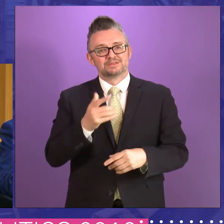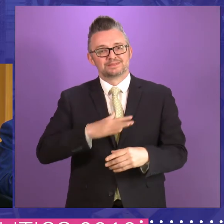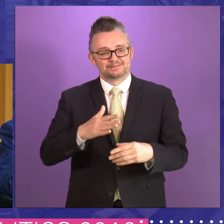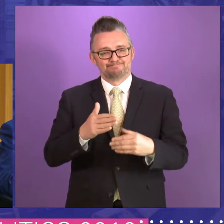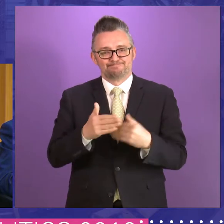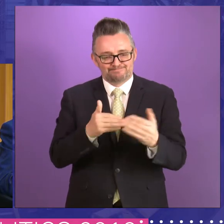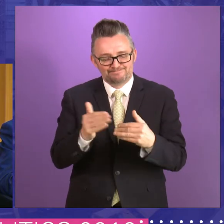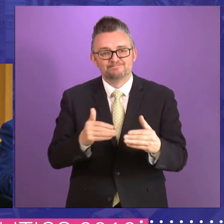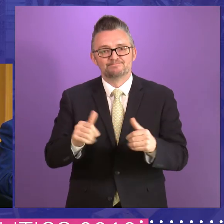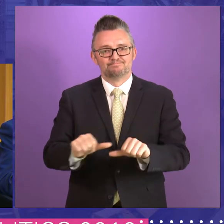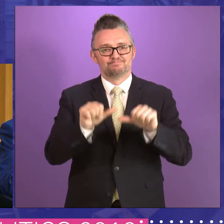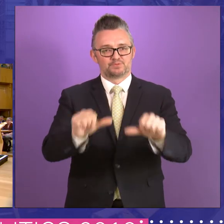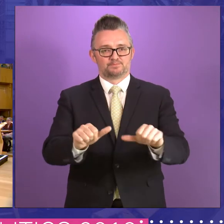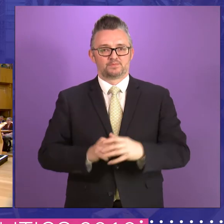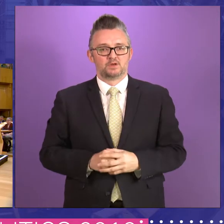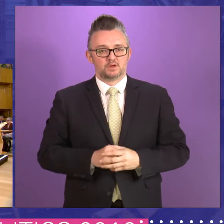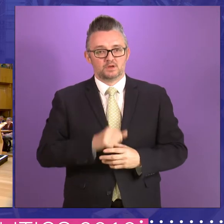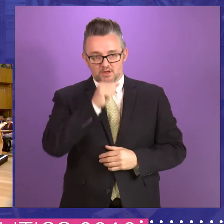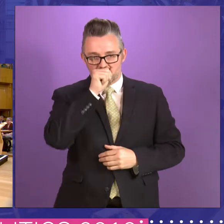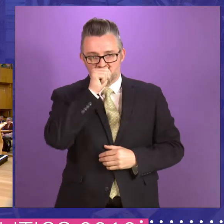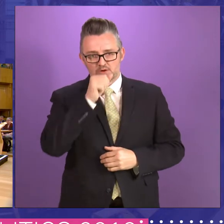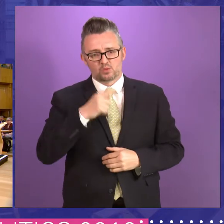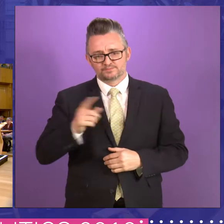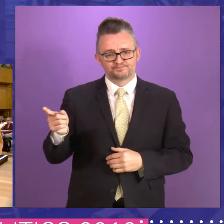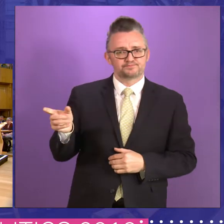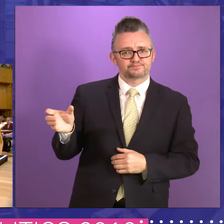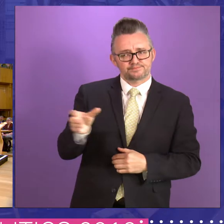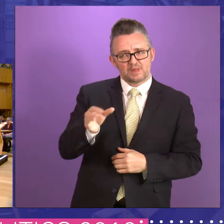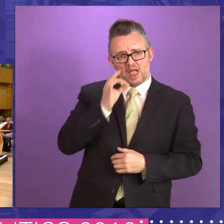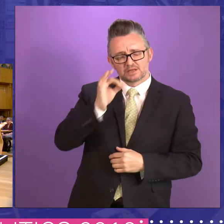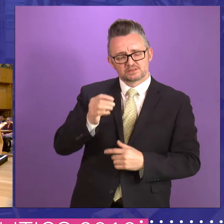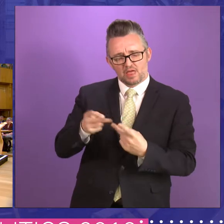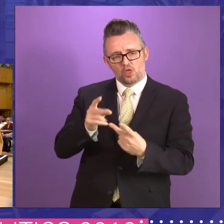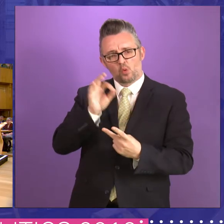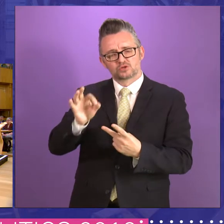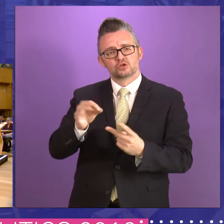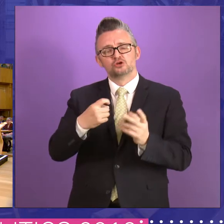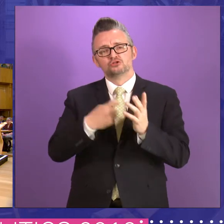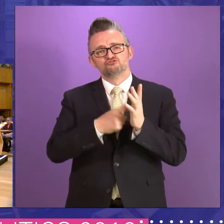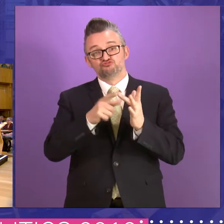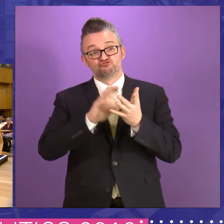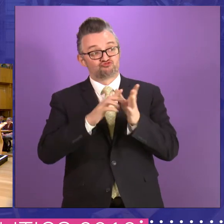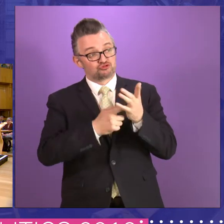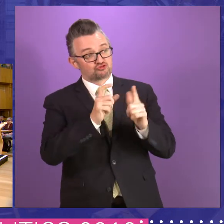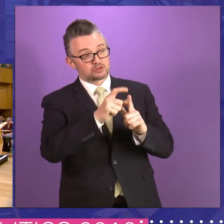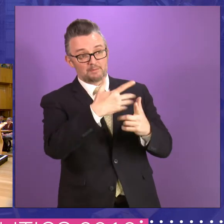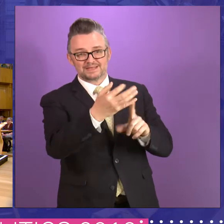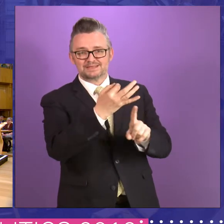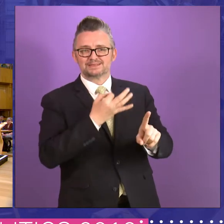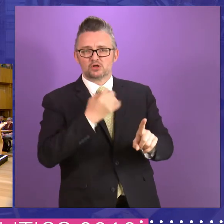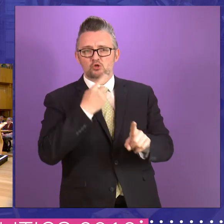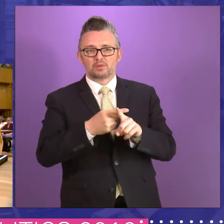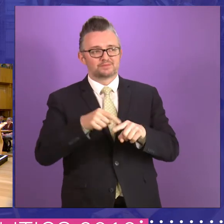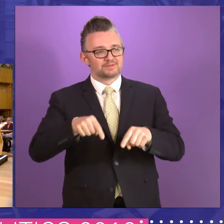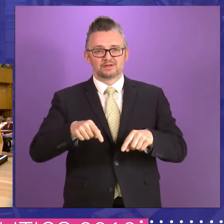uh, that needs to take place. I wonder, Henry, if I could also bring you in this, just because, uh, the point that Richard makes, that, that there was going to be this new style of